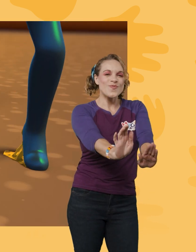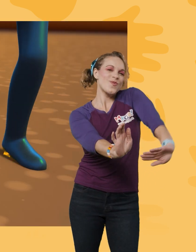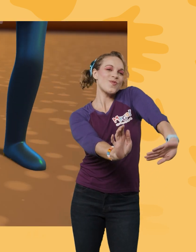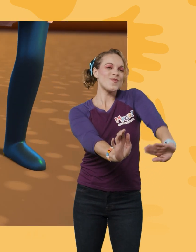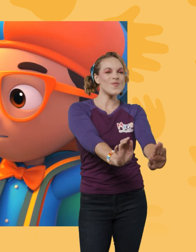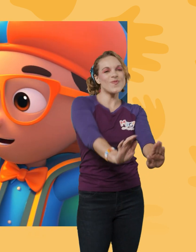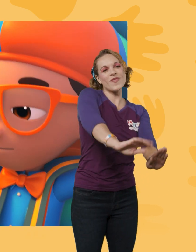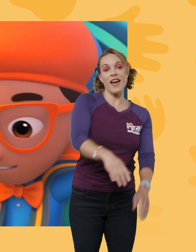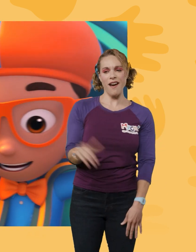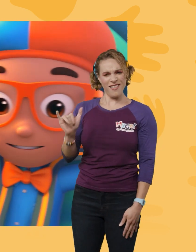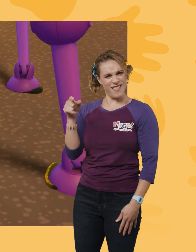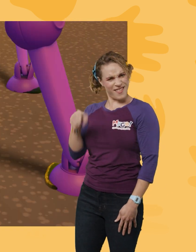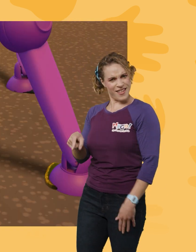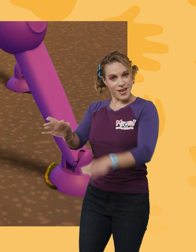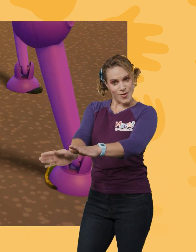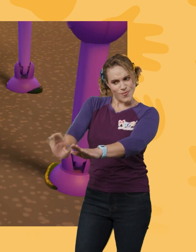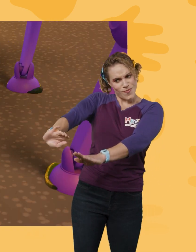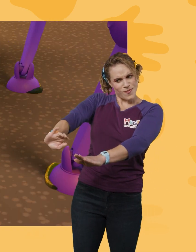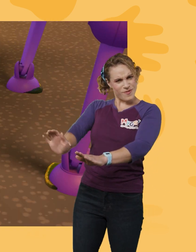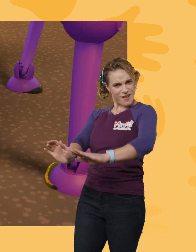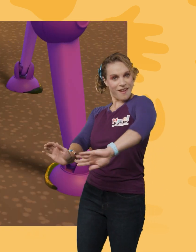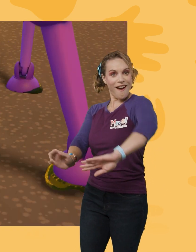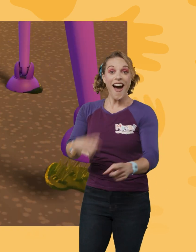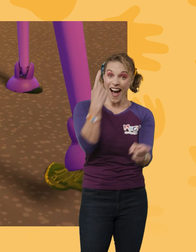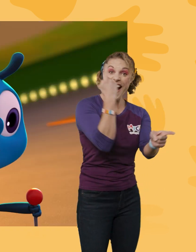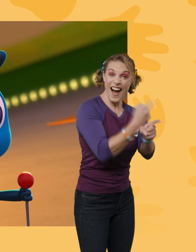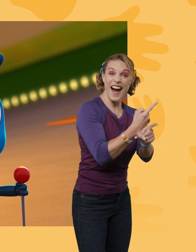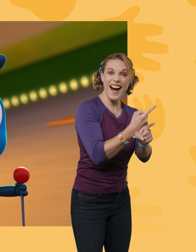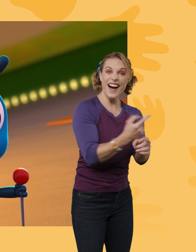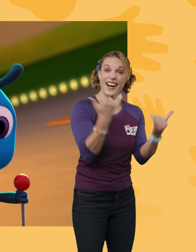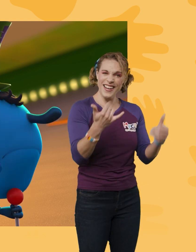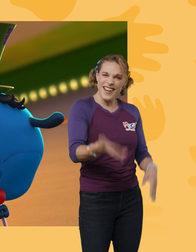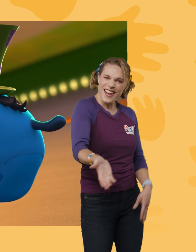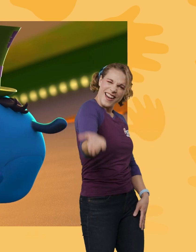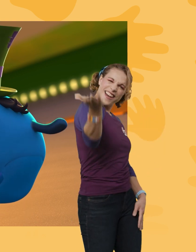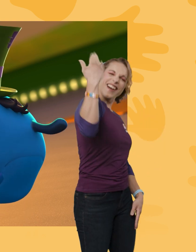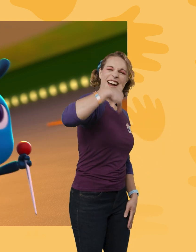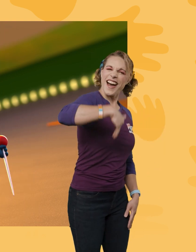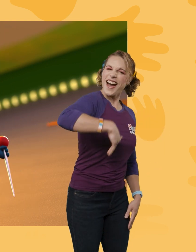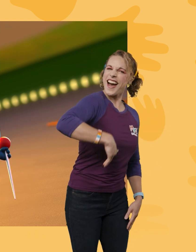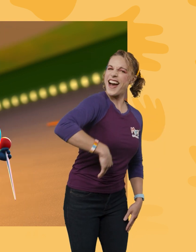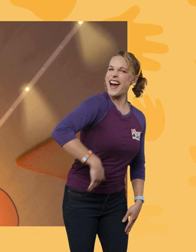Like this? You got it. Now let's hit it.